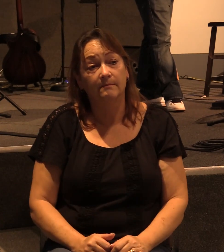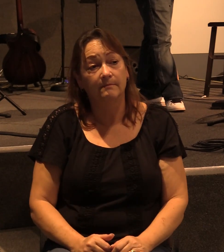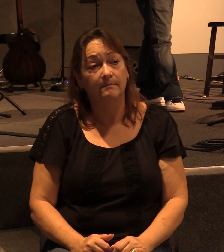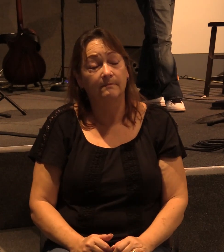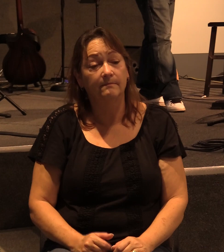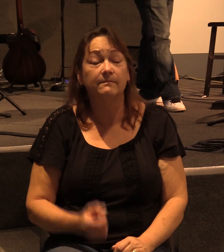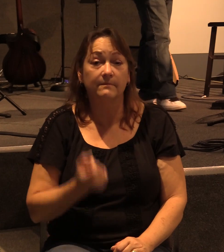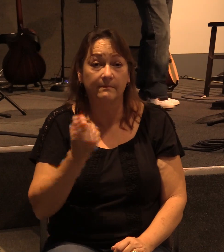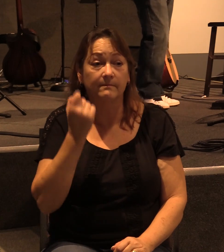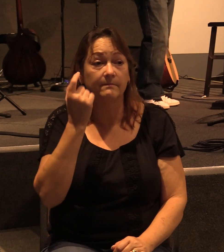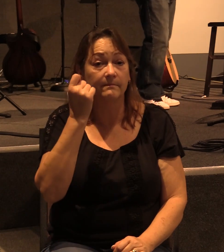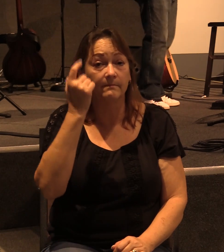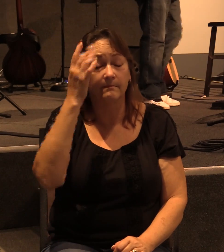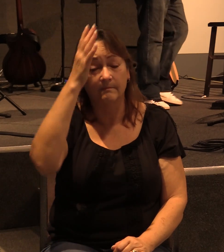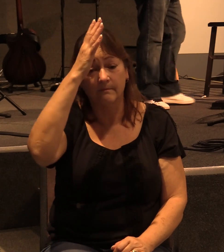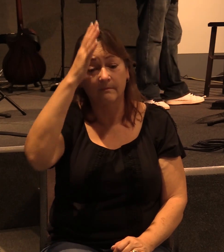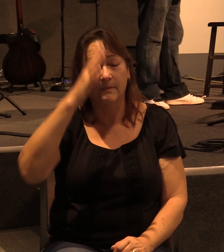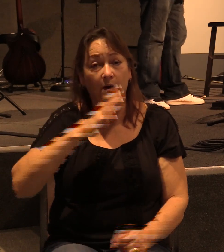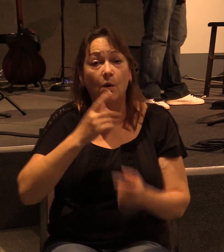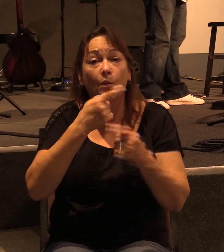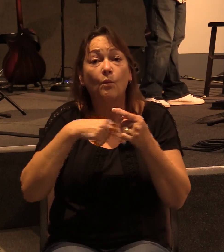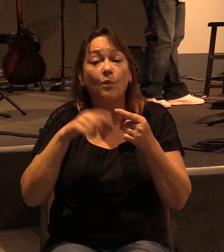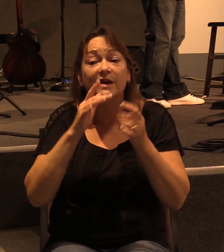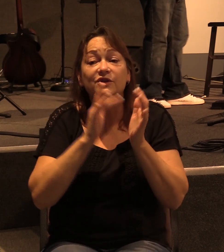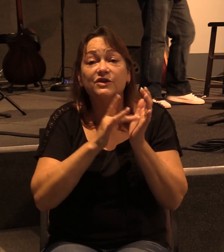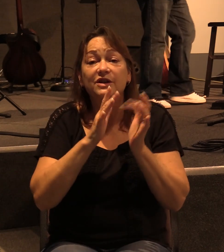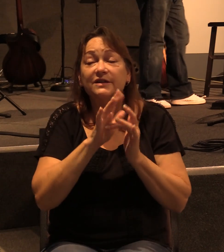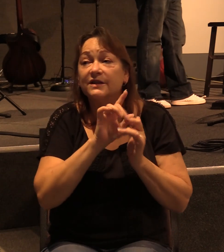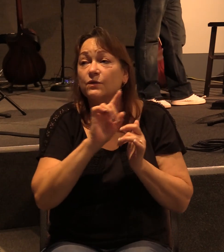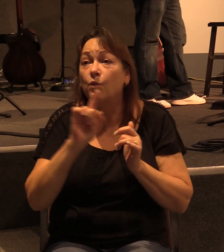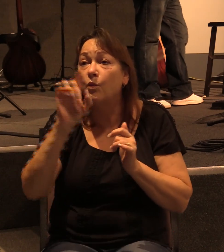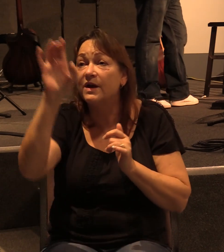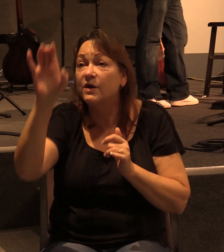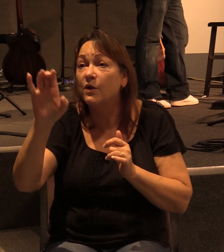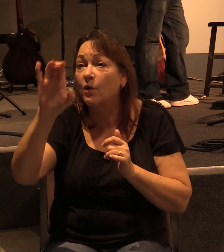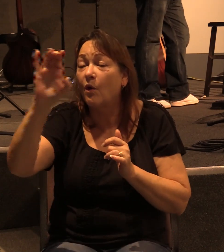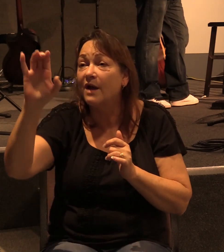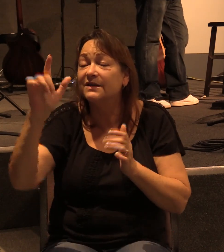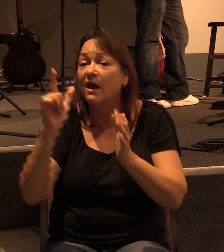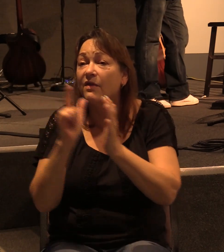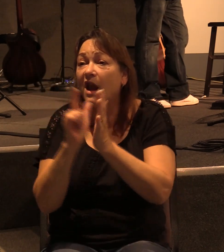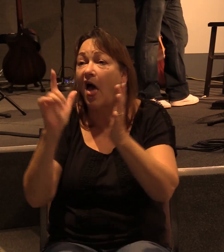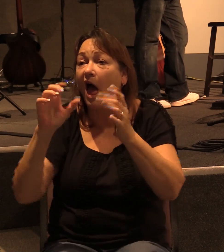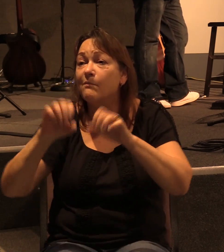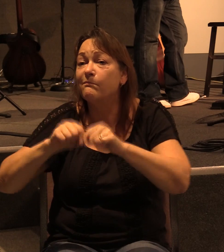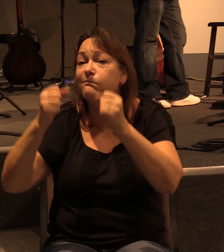You see, guys, when Jesus went to the cross, he did away with the law.